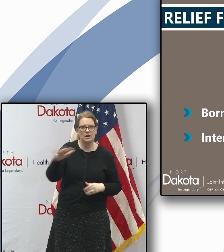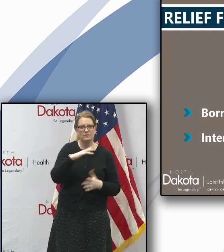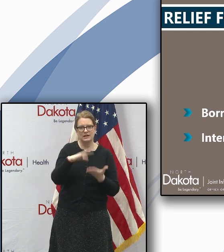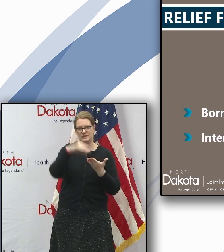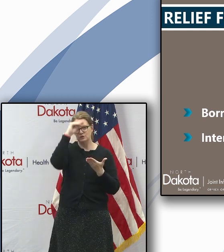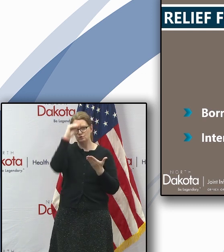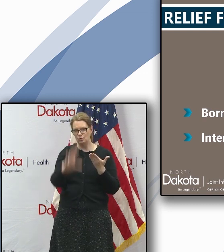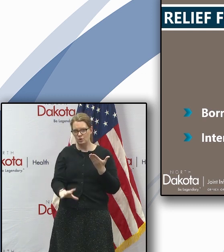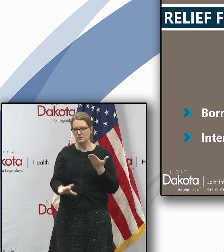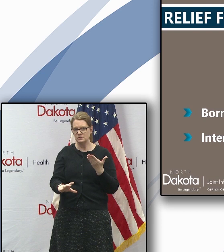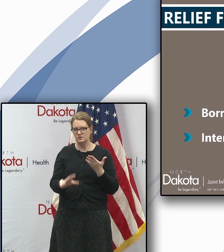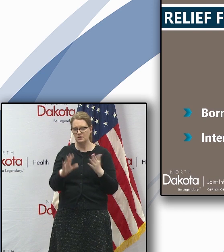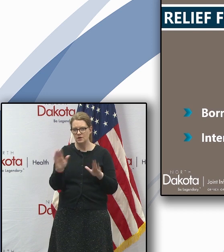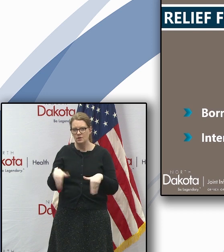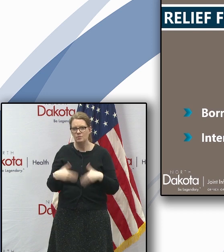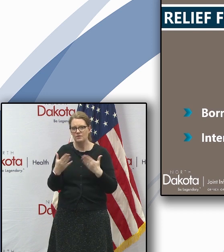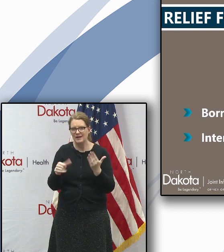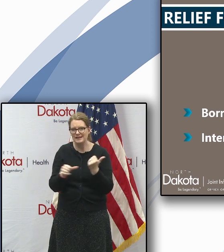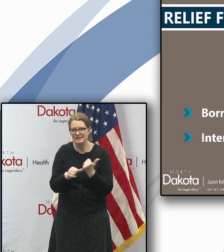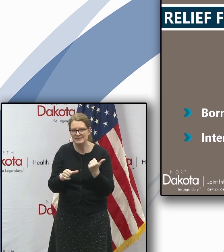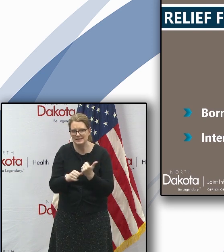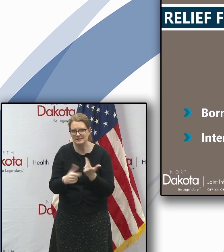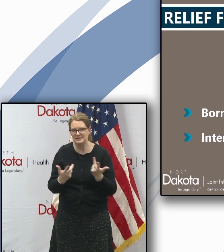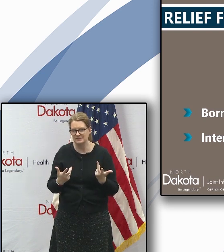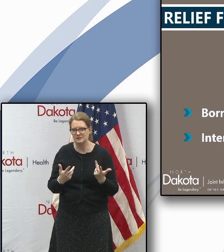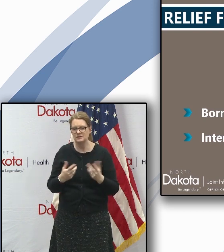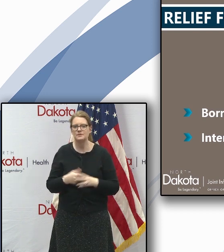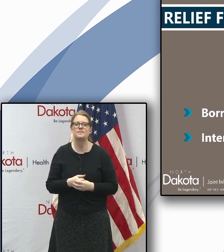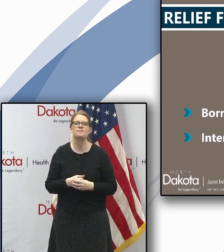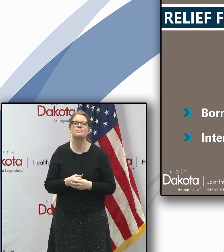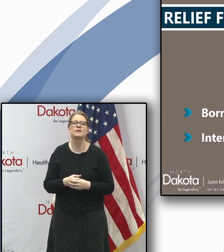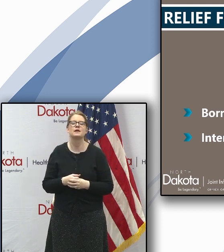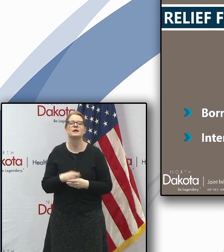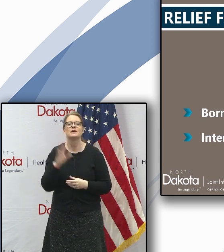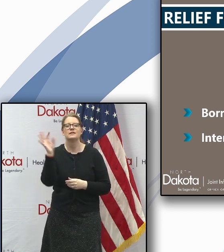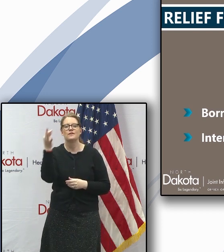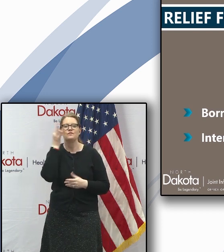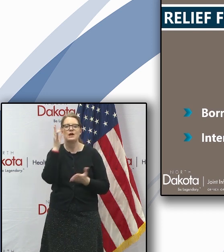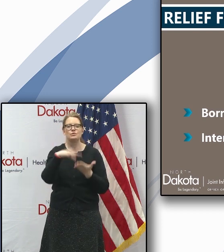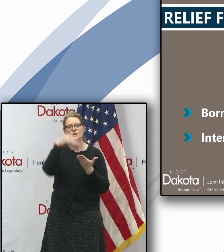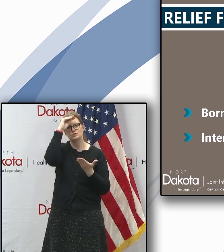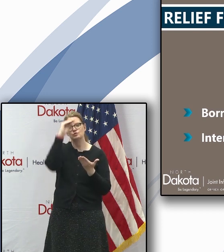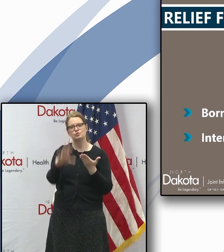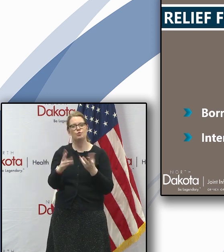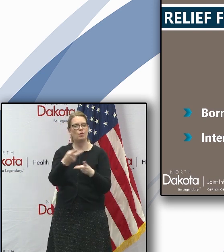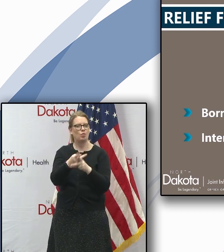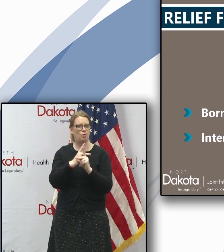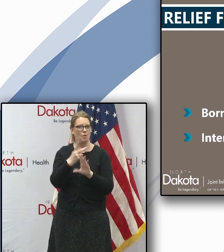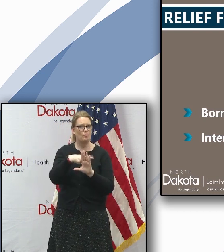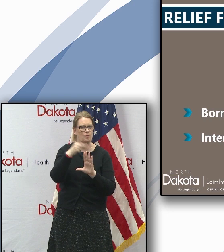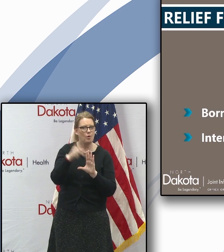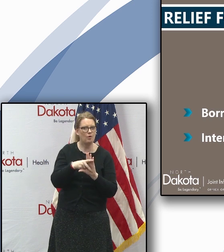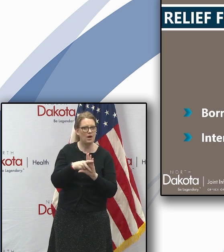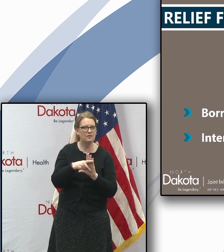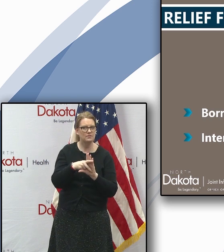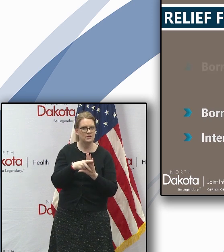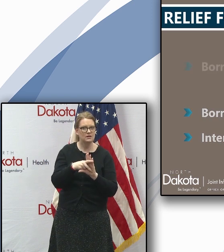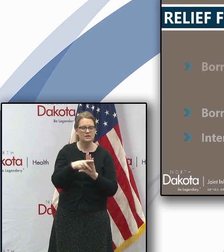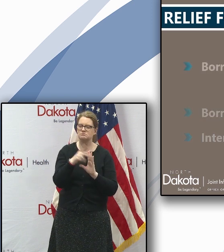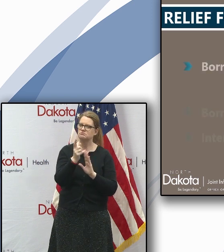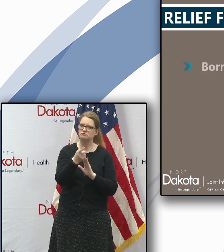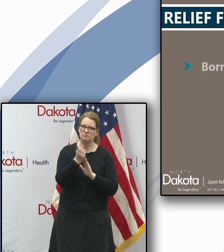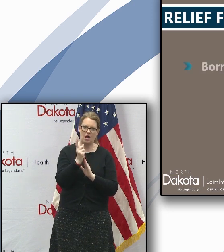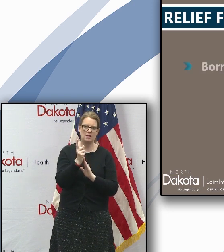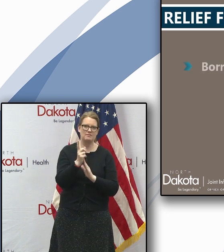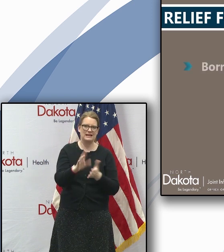we want to provide assistance that has a meaningful impact the federal student loan program is automatically providing deferment of payment